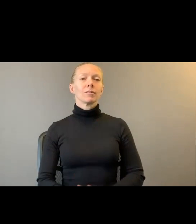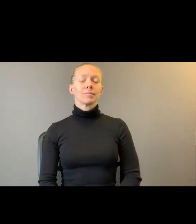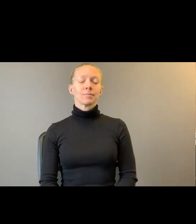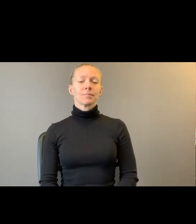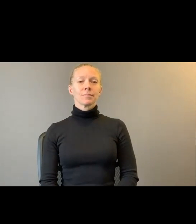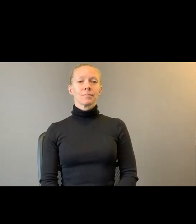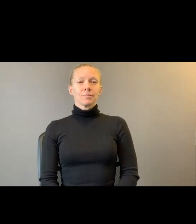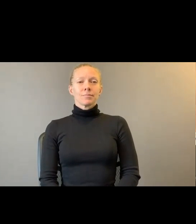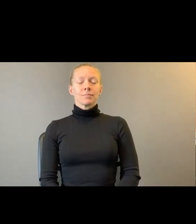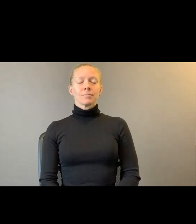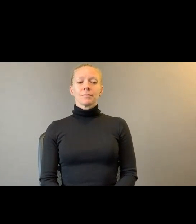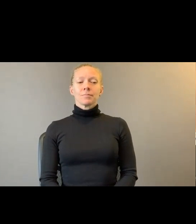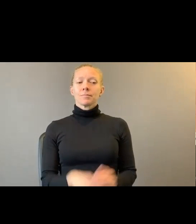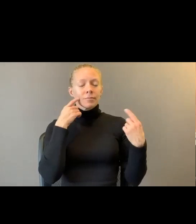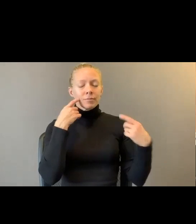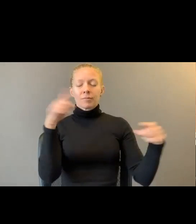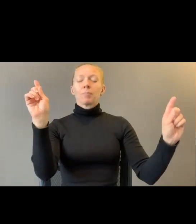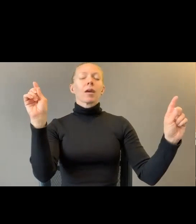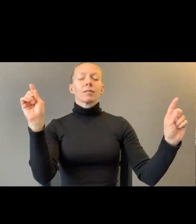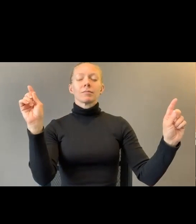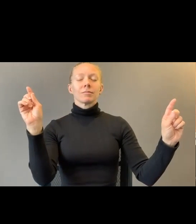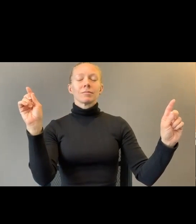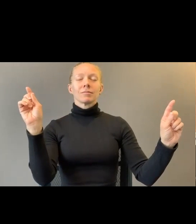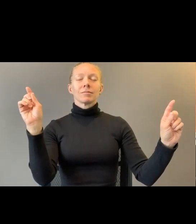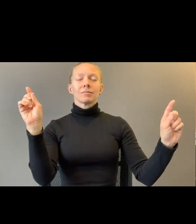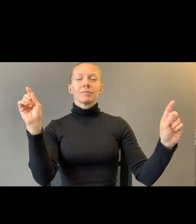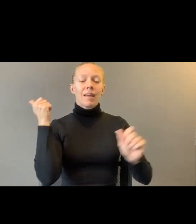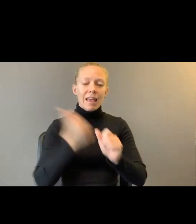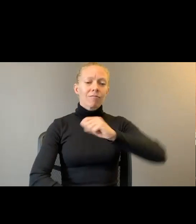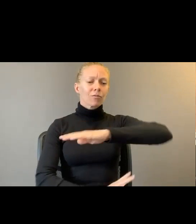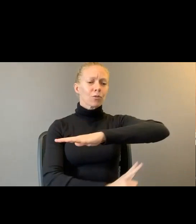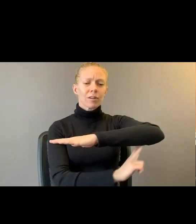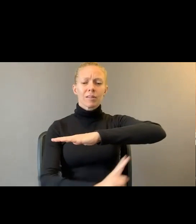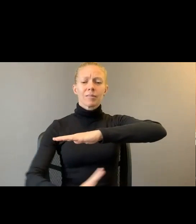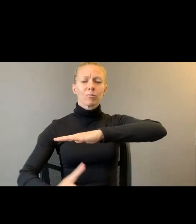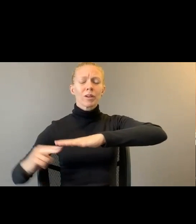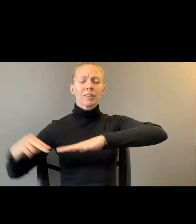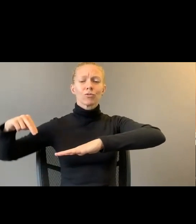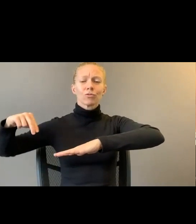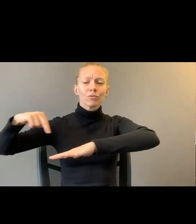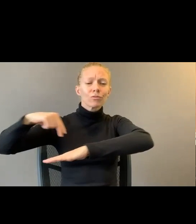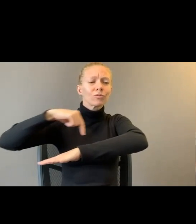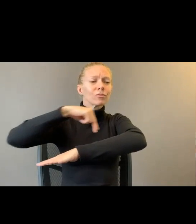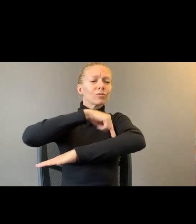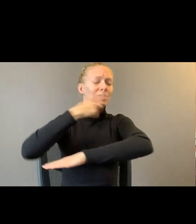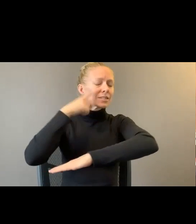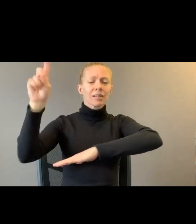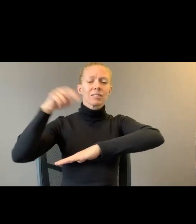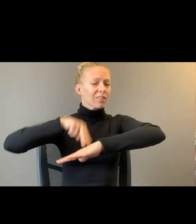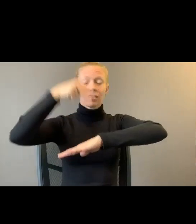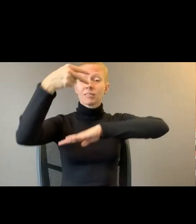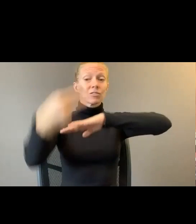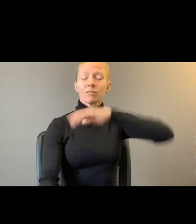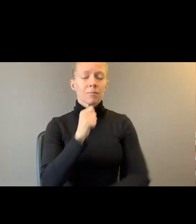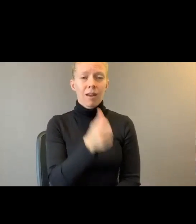I made it. I crossed over every bridge without jumping. Waited for green light